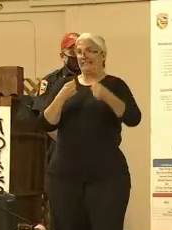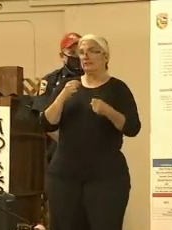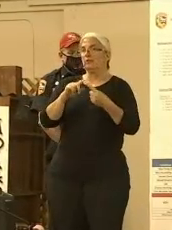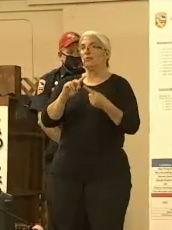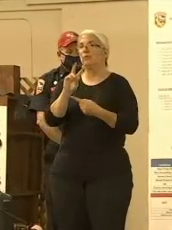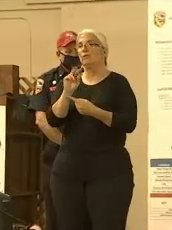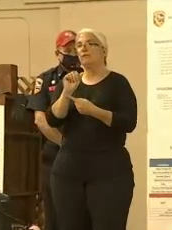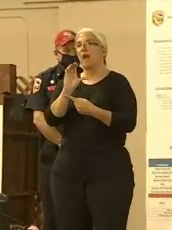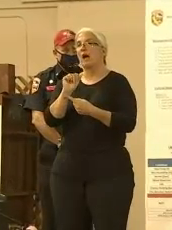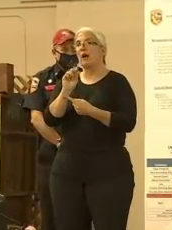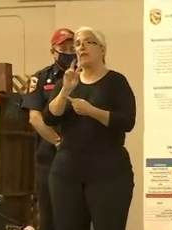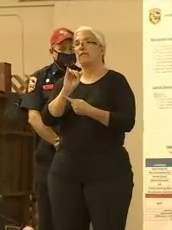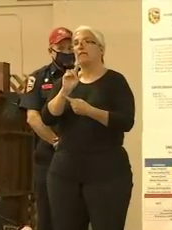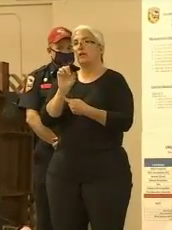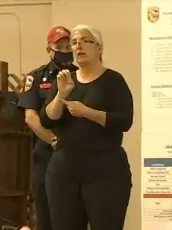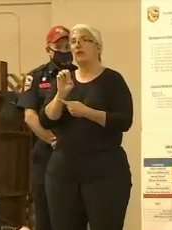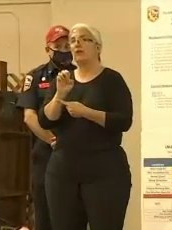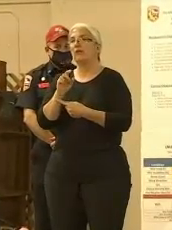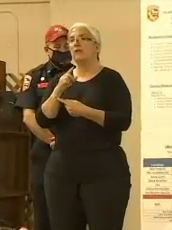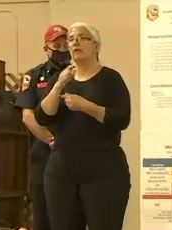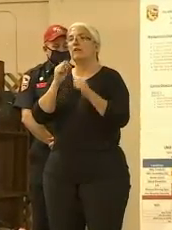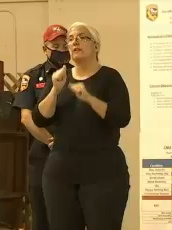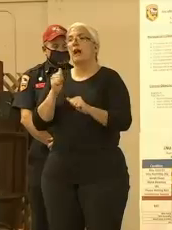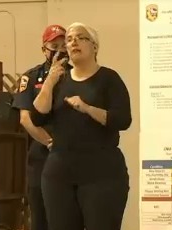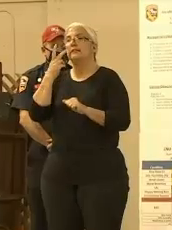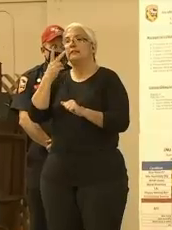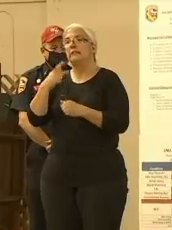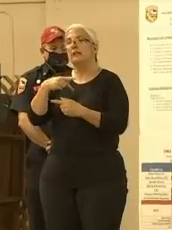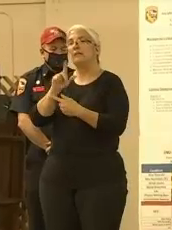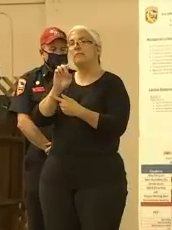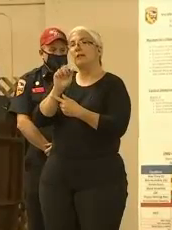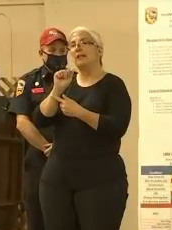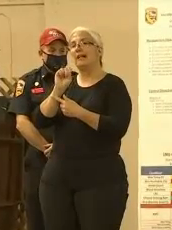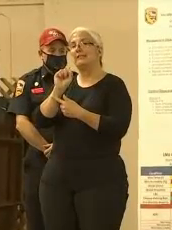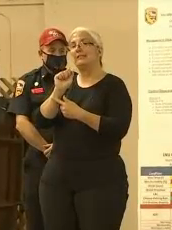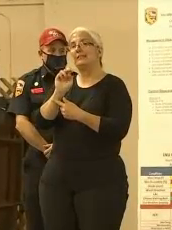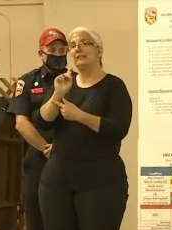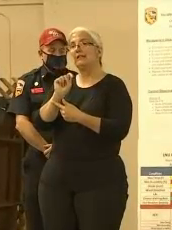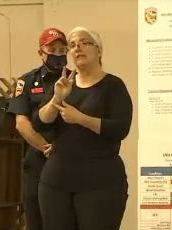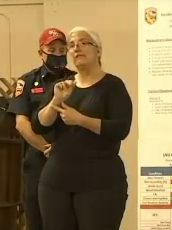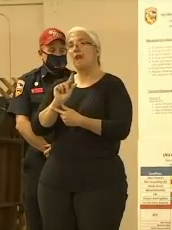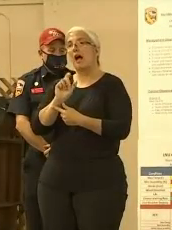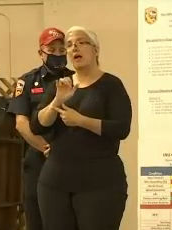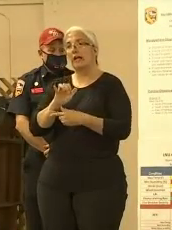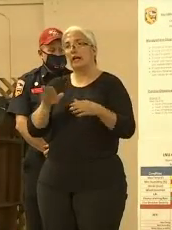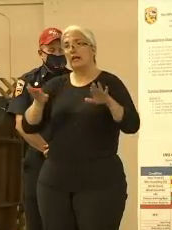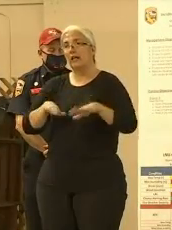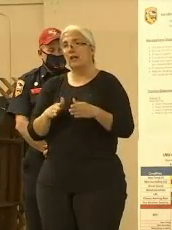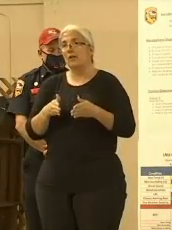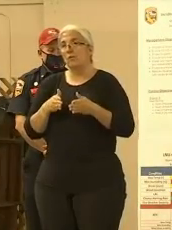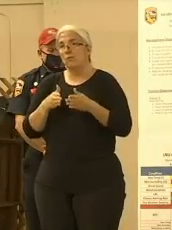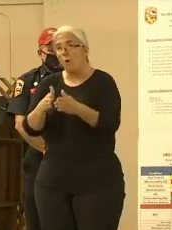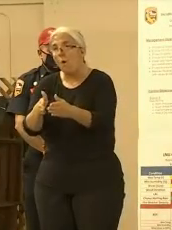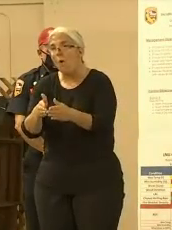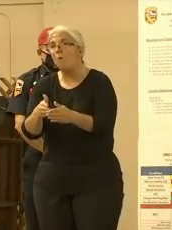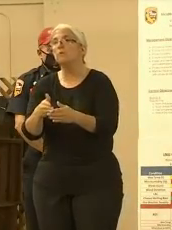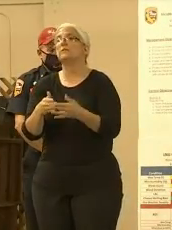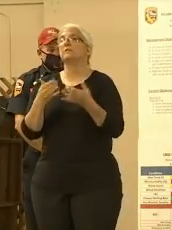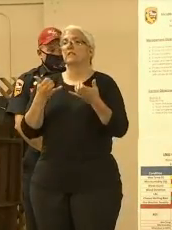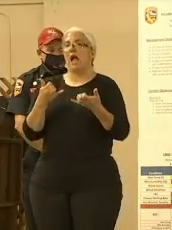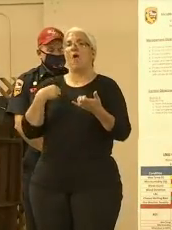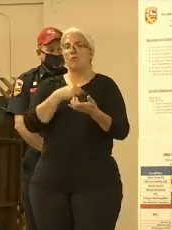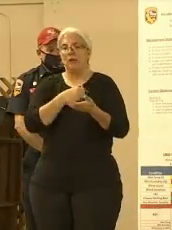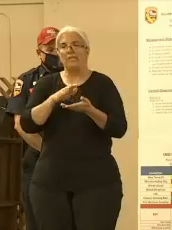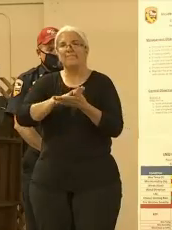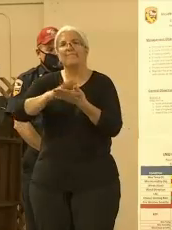Road, there's still a lot of mop-up, heavy mop-up, a lot of structure damage. And we're right now trying to get that area secured so we can start to move people in during the